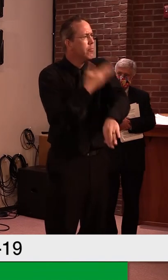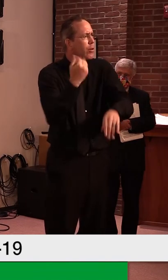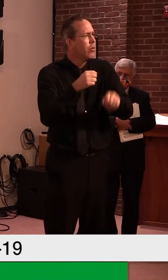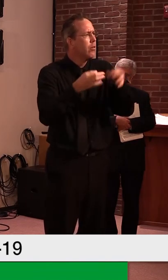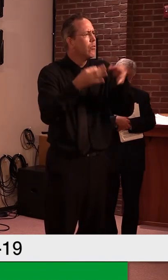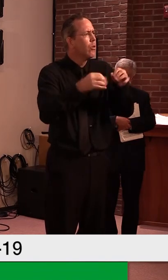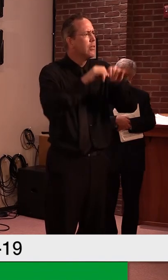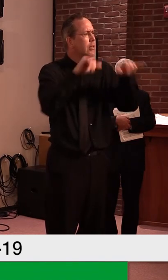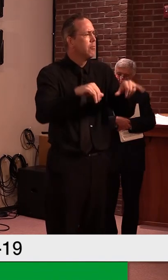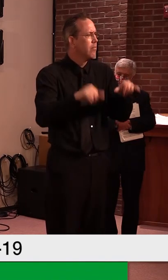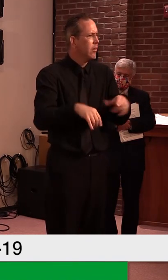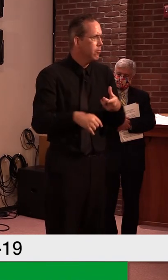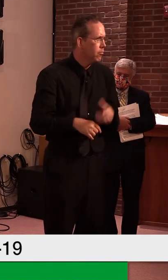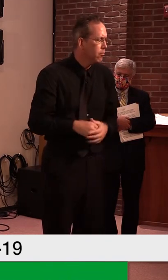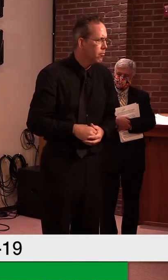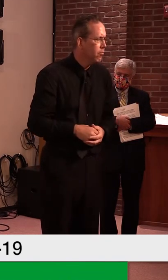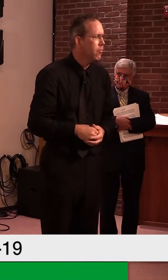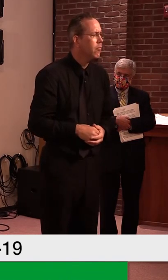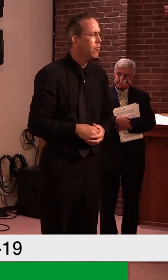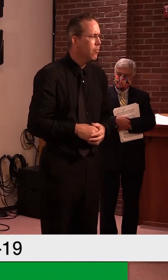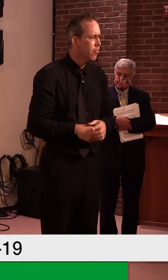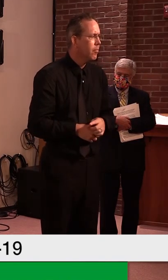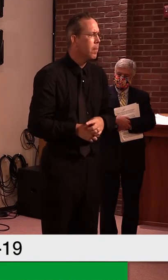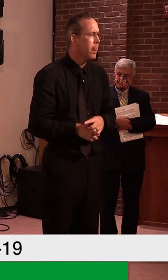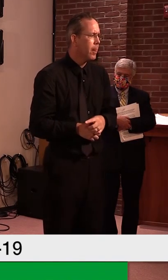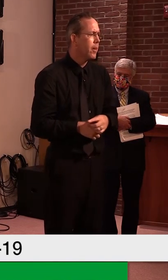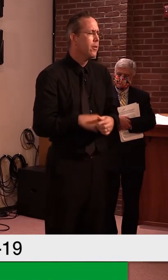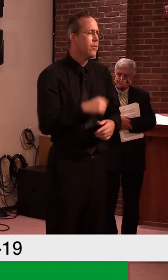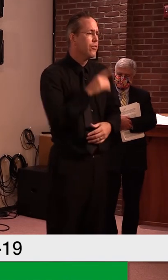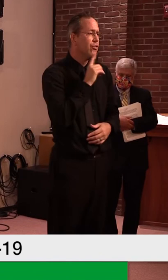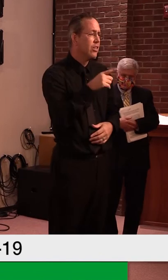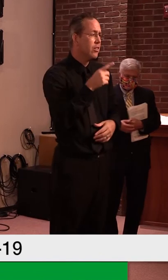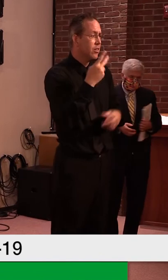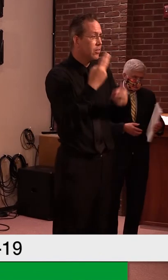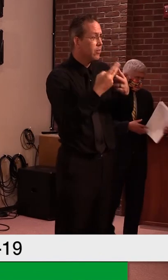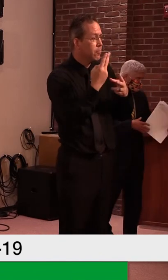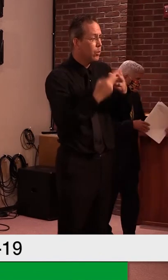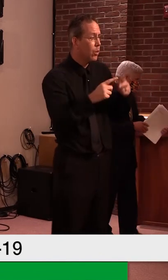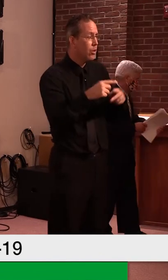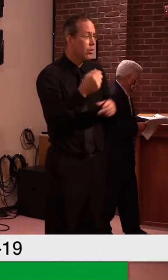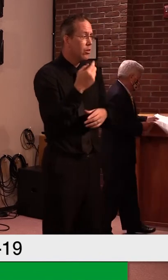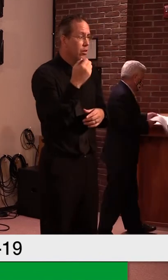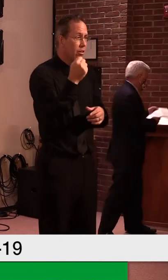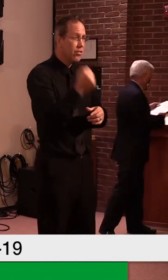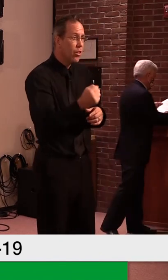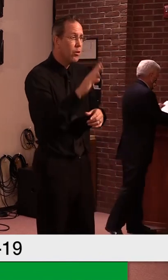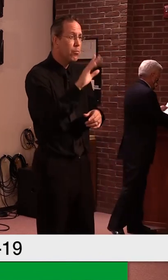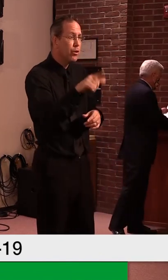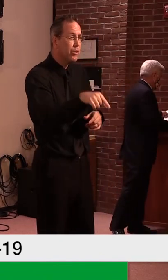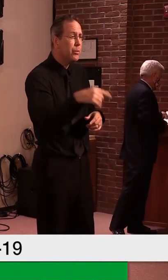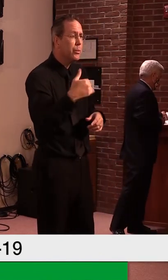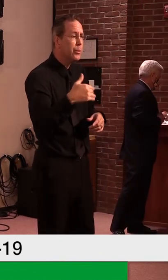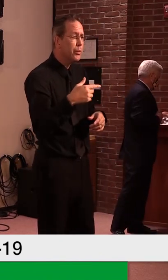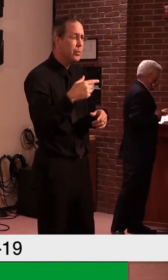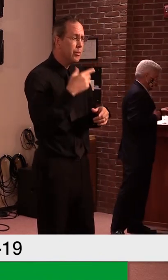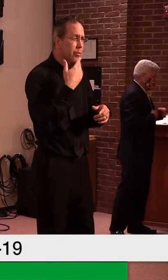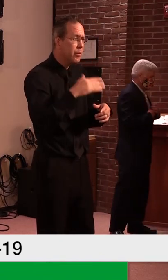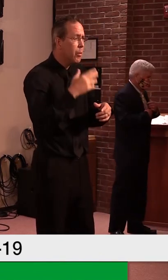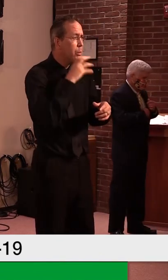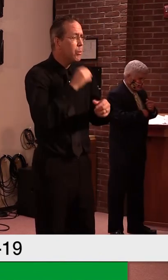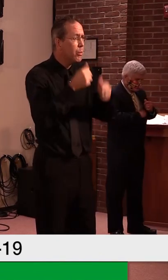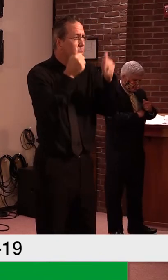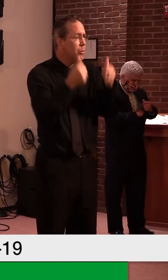facility, uh, you know that it needs to be replaced. Um, so we're finding that throughout, uh, the system. So